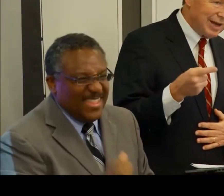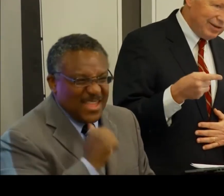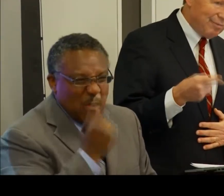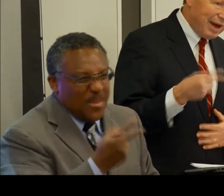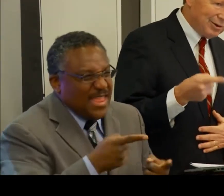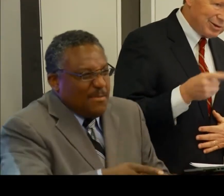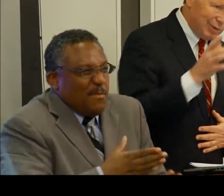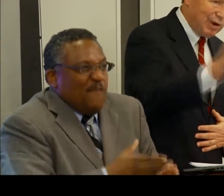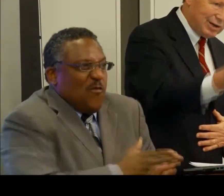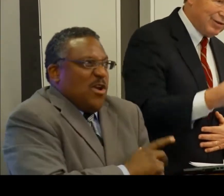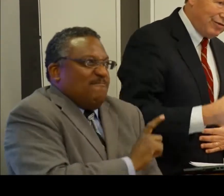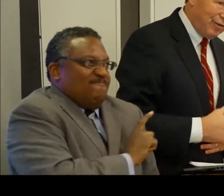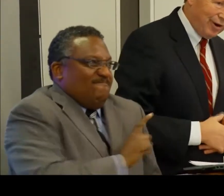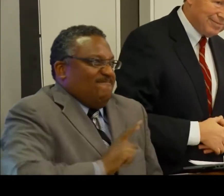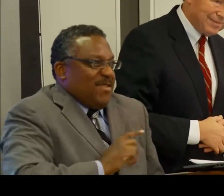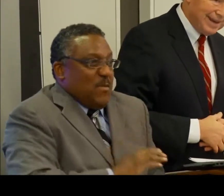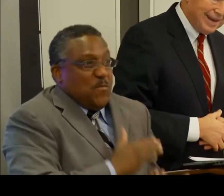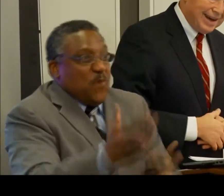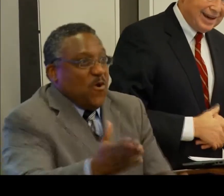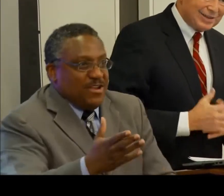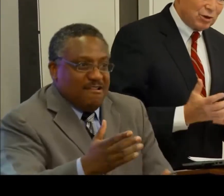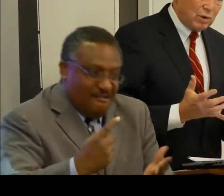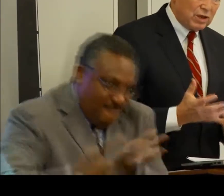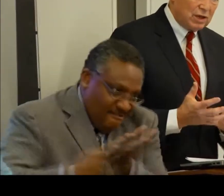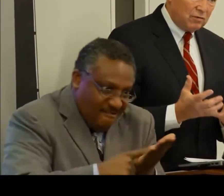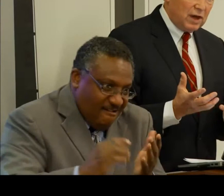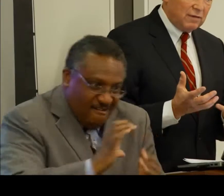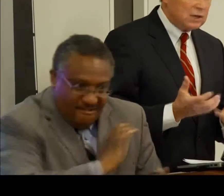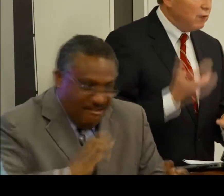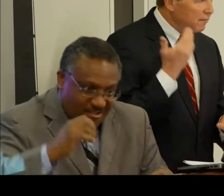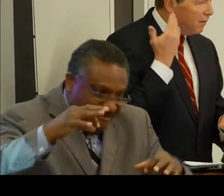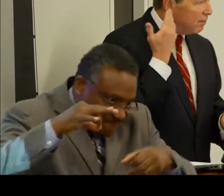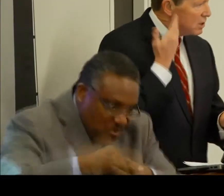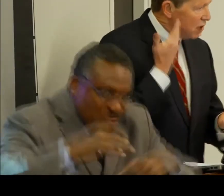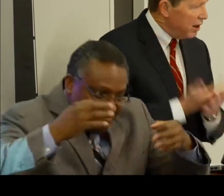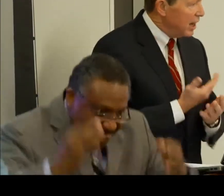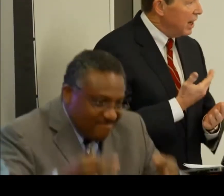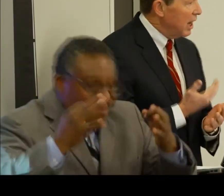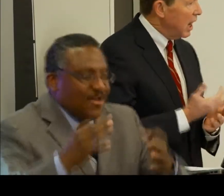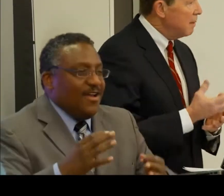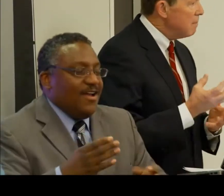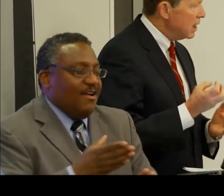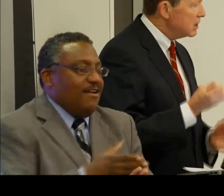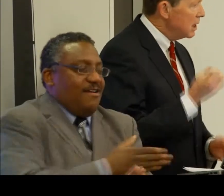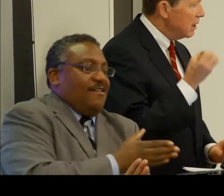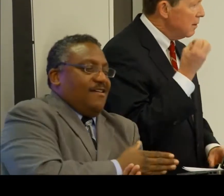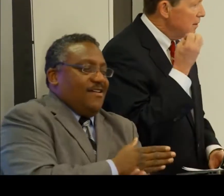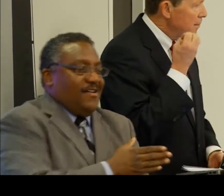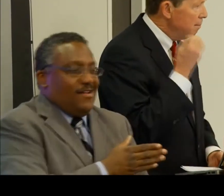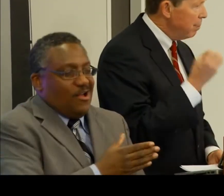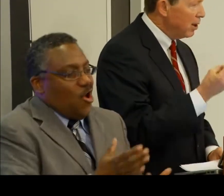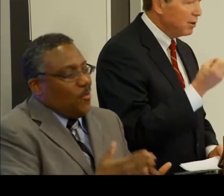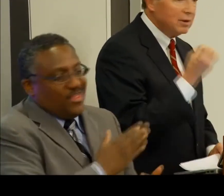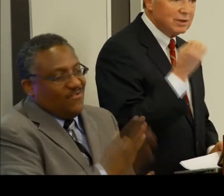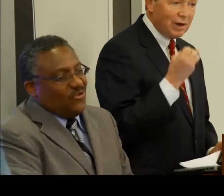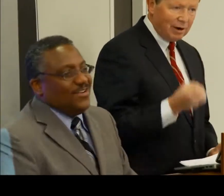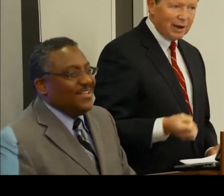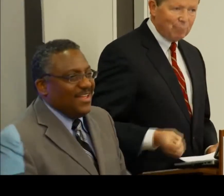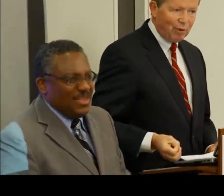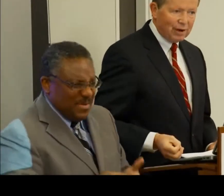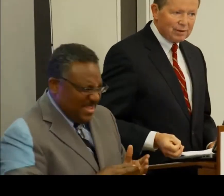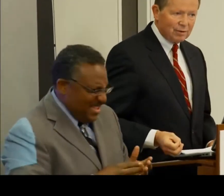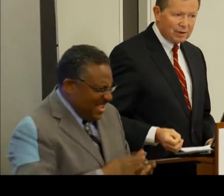before legislative matters are brought to the fore. So we think you've given us, right from the starting gate, a much better